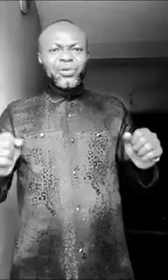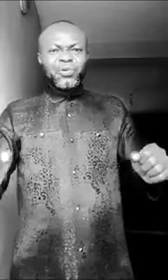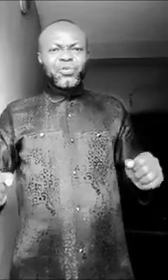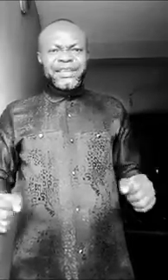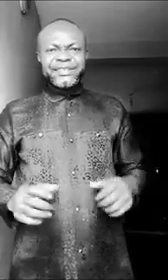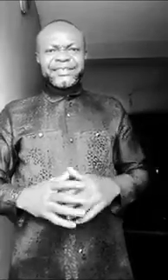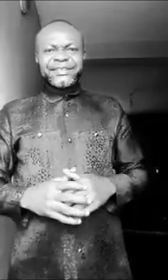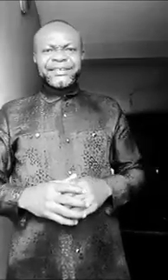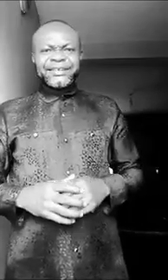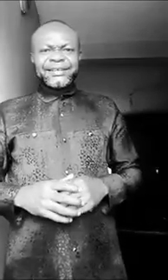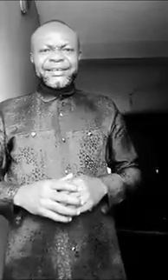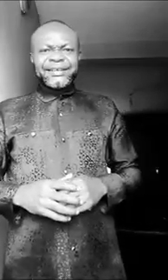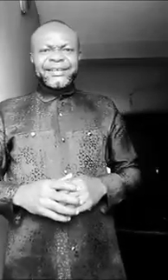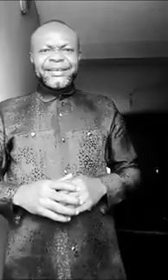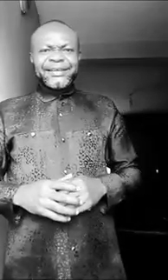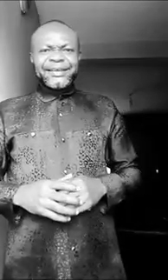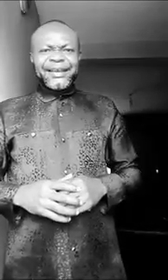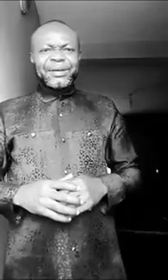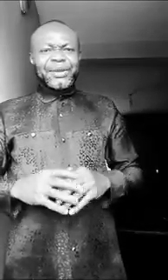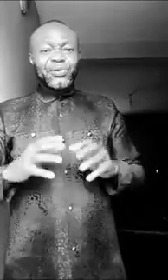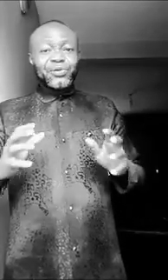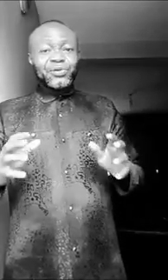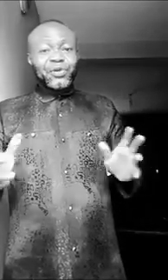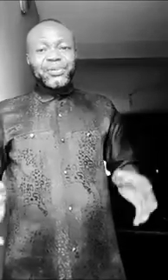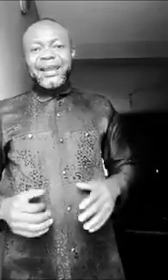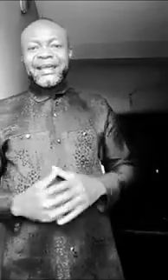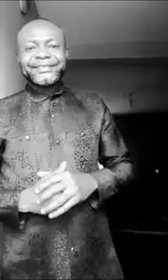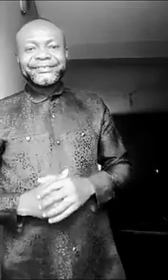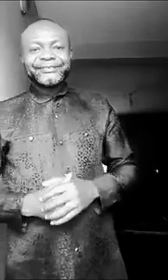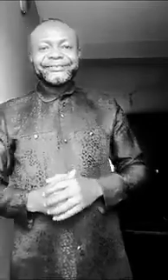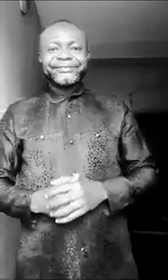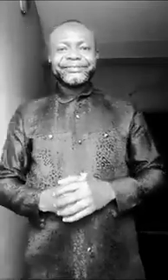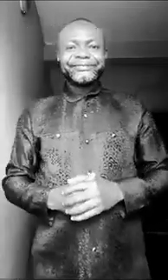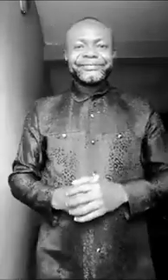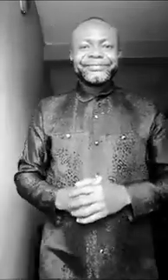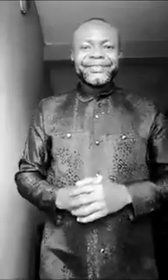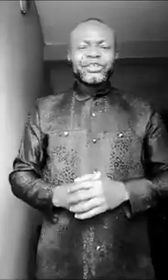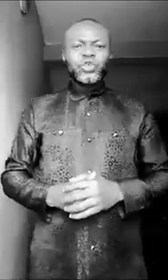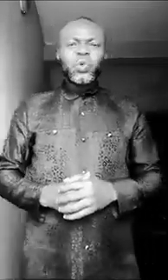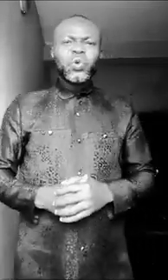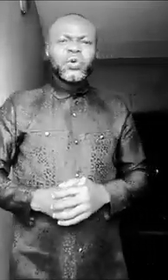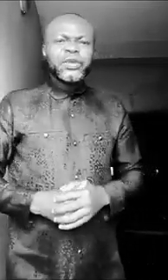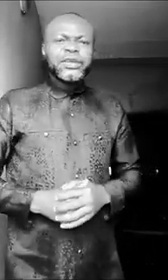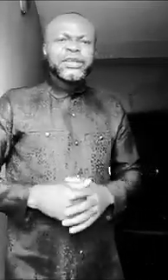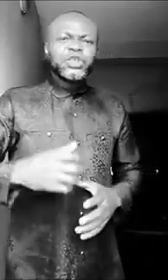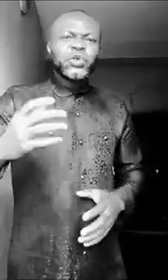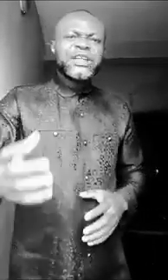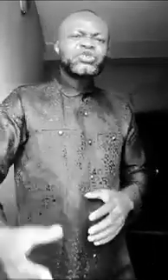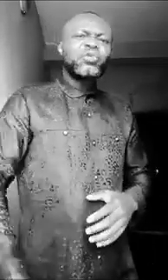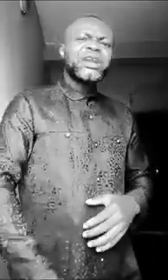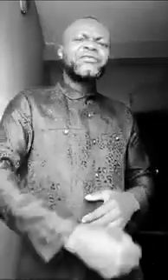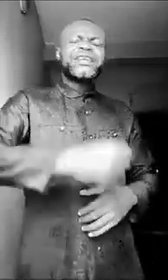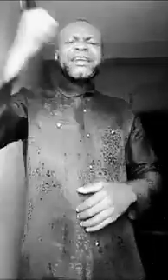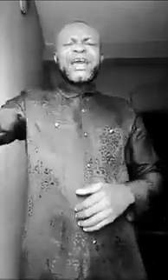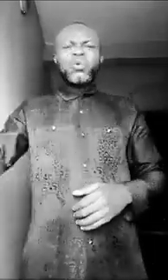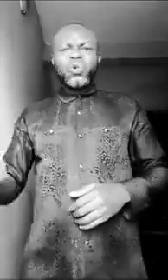own wings. I am on my own umbrella. So, it shows that someone I've taken away